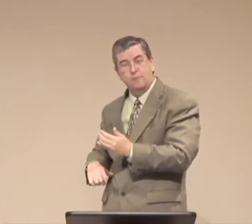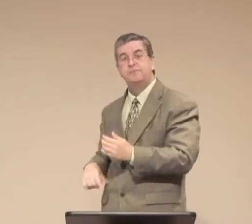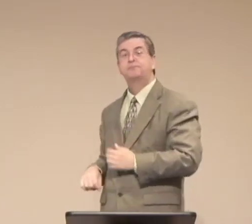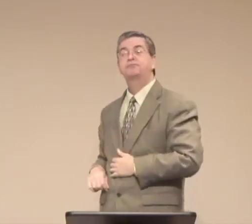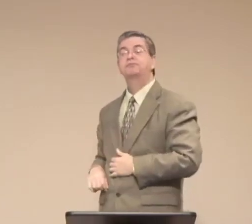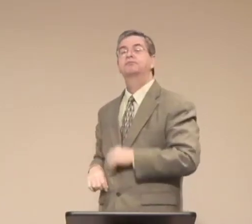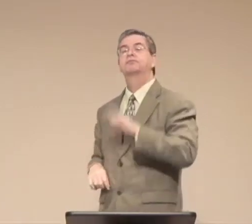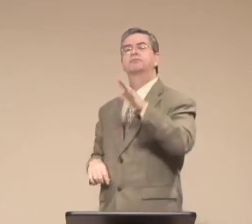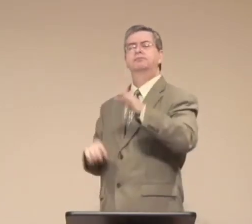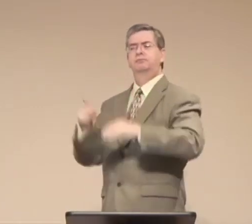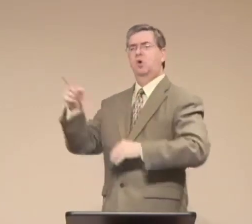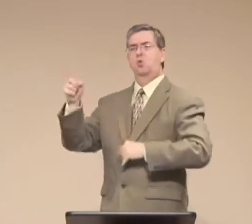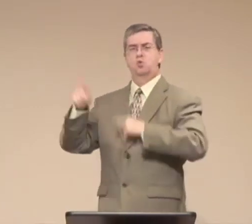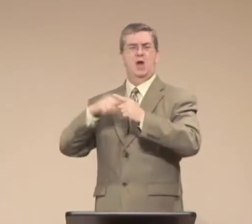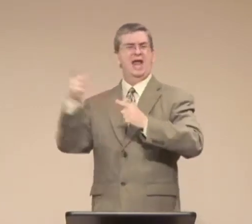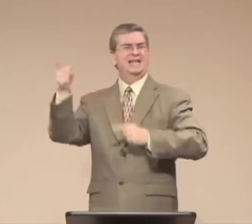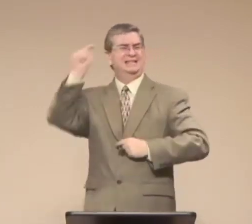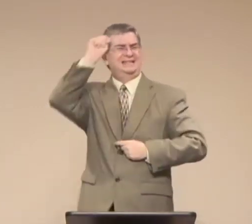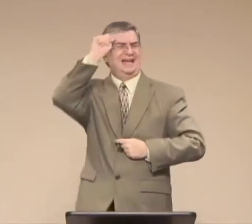And started to mature with the Lord.